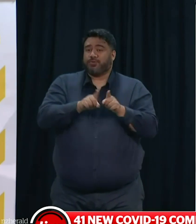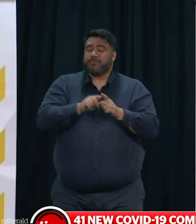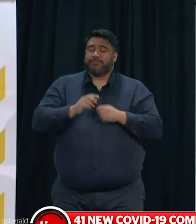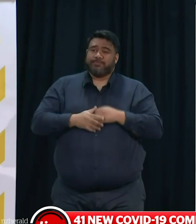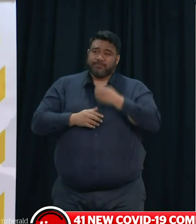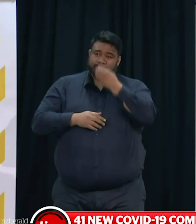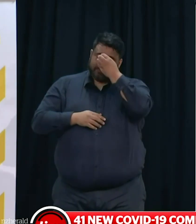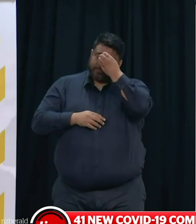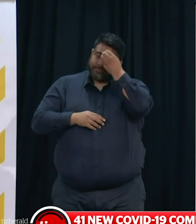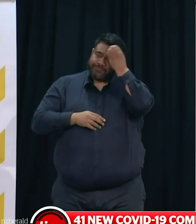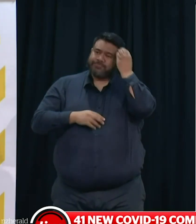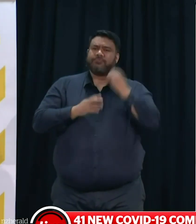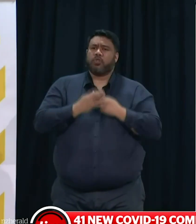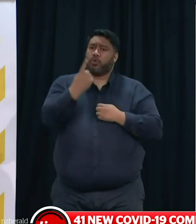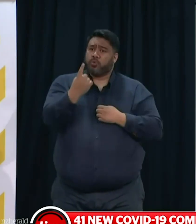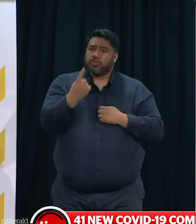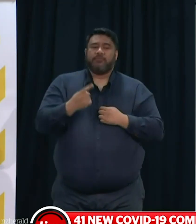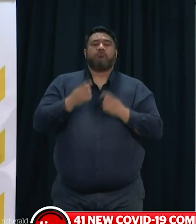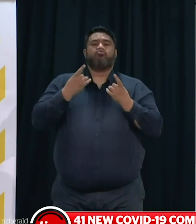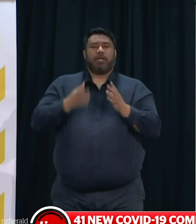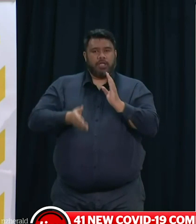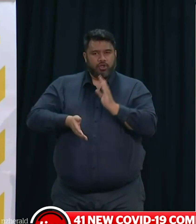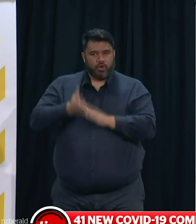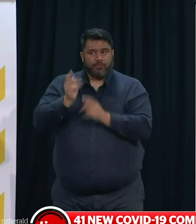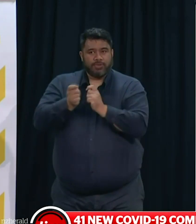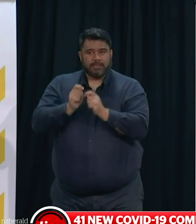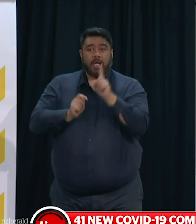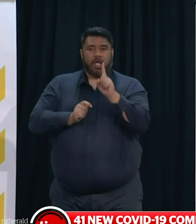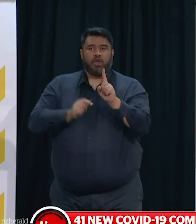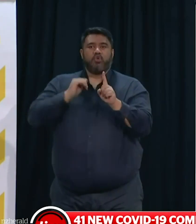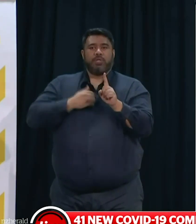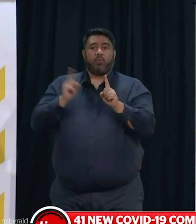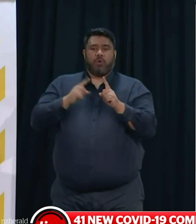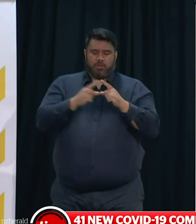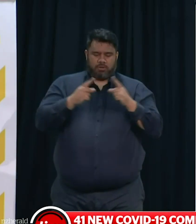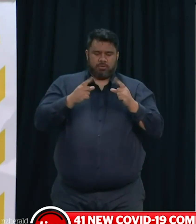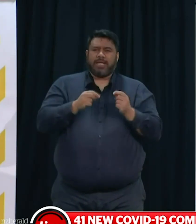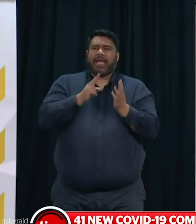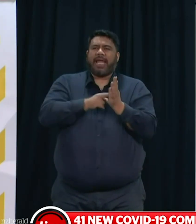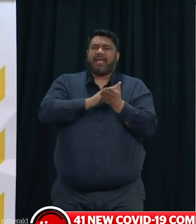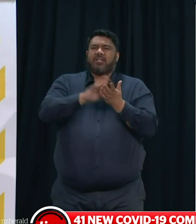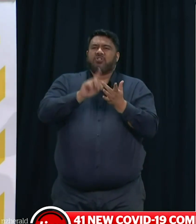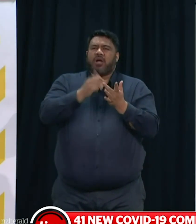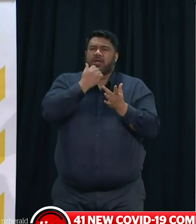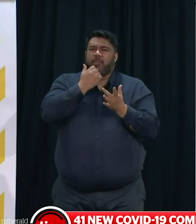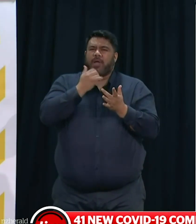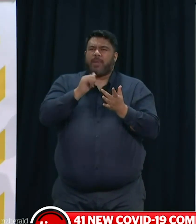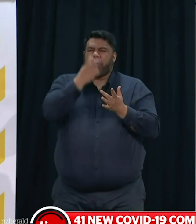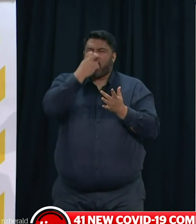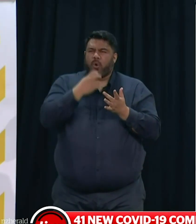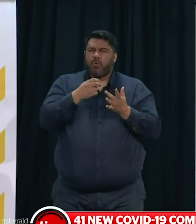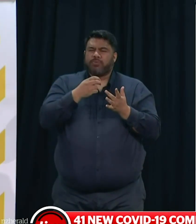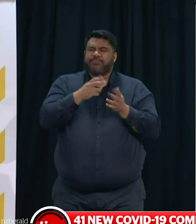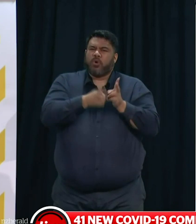When you go for a test, please do try and take your NHI number with you. That will be on a hospital letter, or you may have it already loaded on the app,